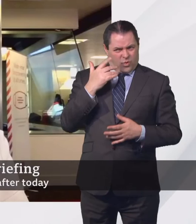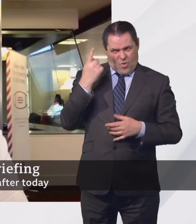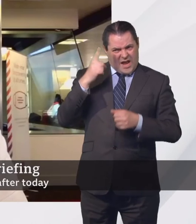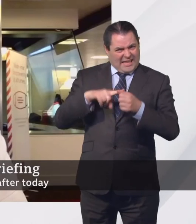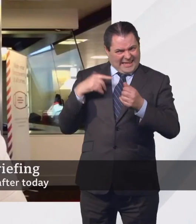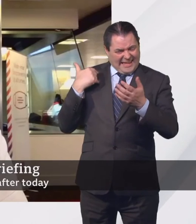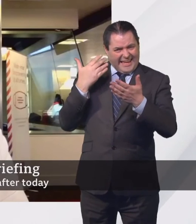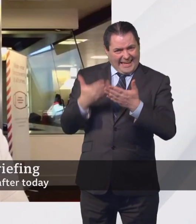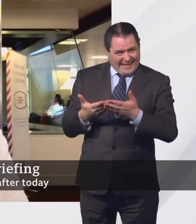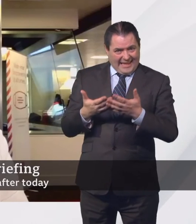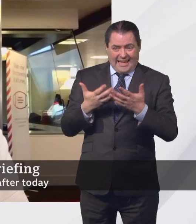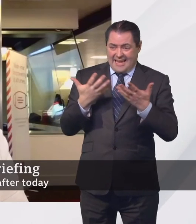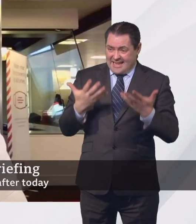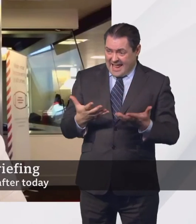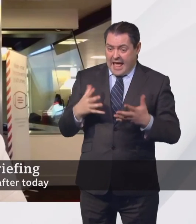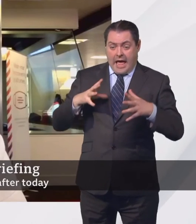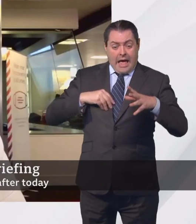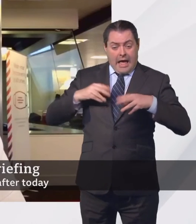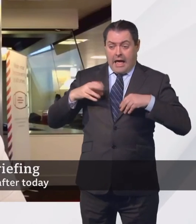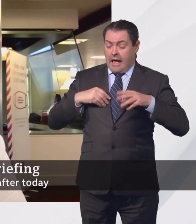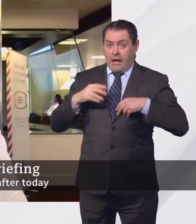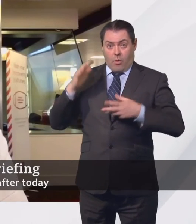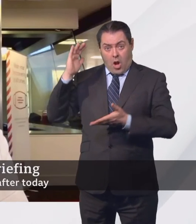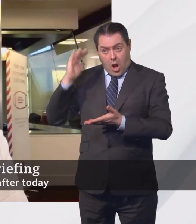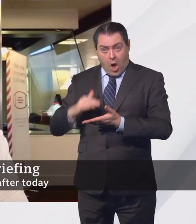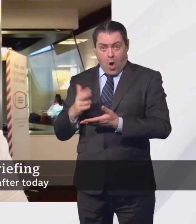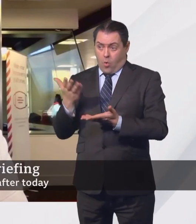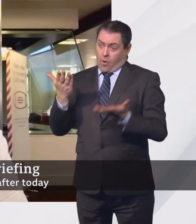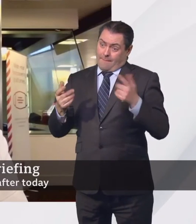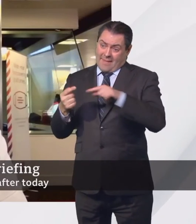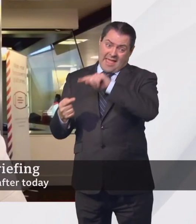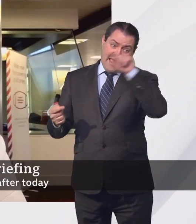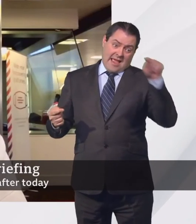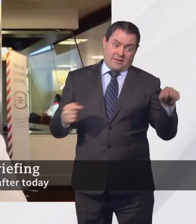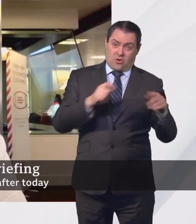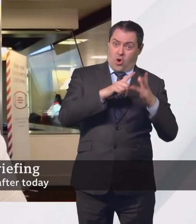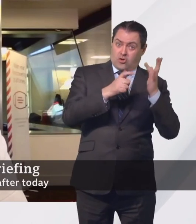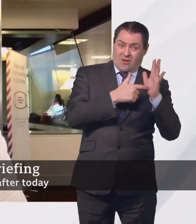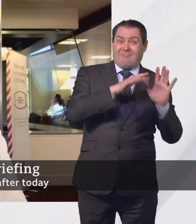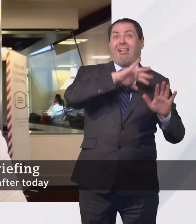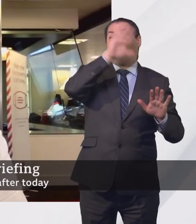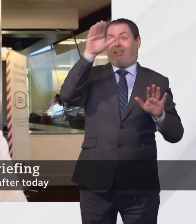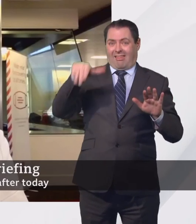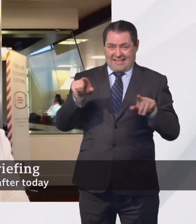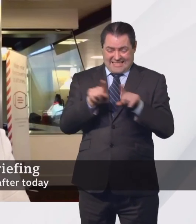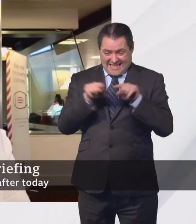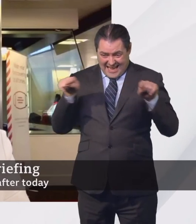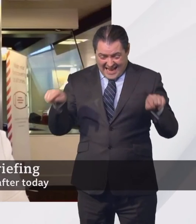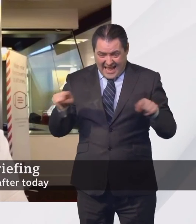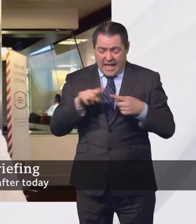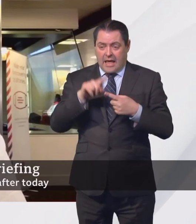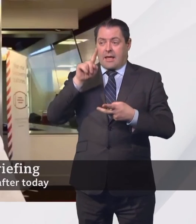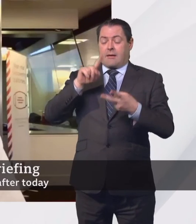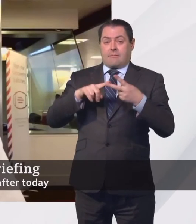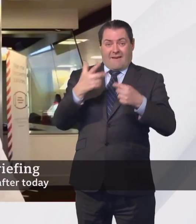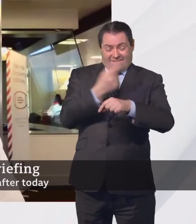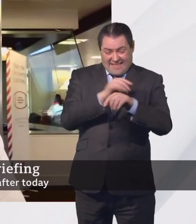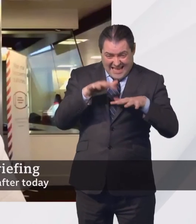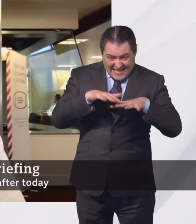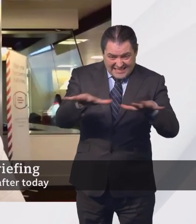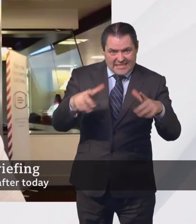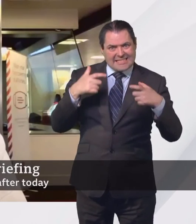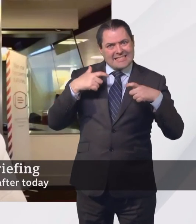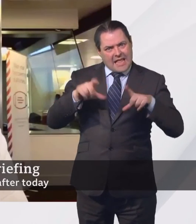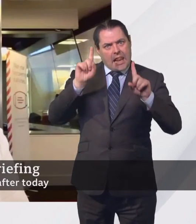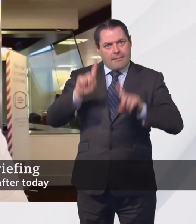are now at their lowest level since last October, you are still hugely restricting our personal lives and our liberties. Do you